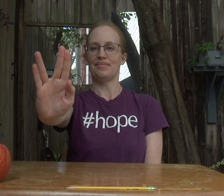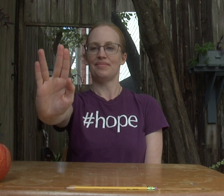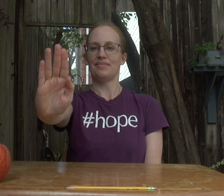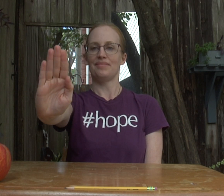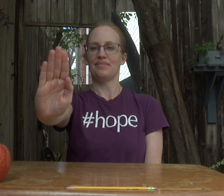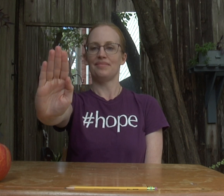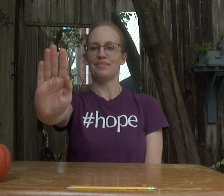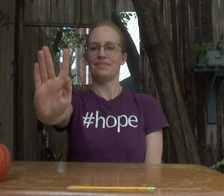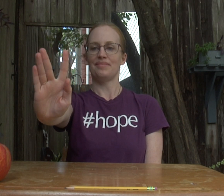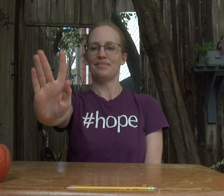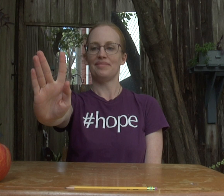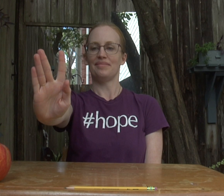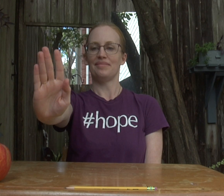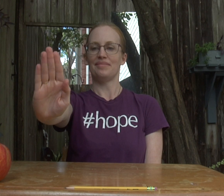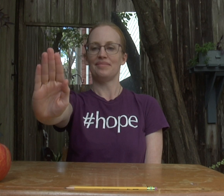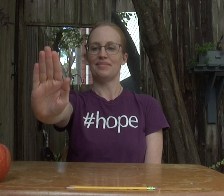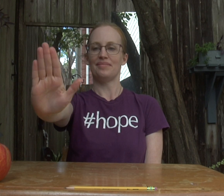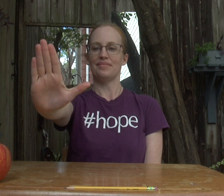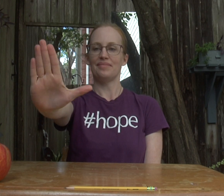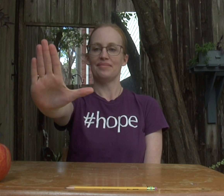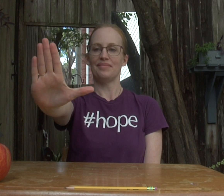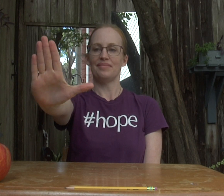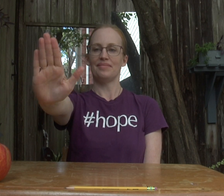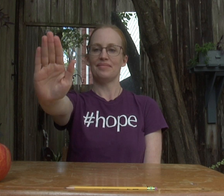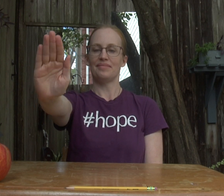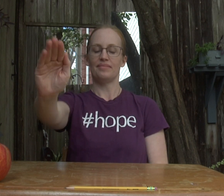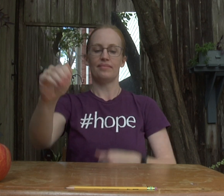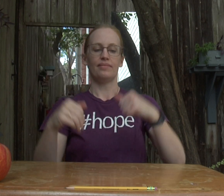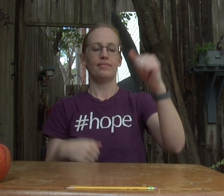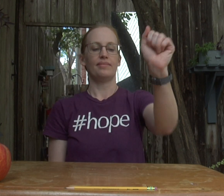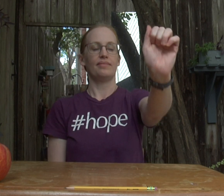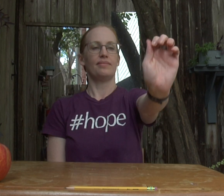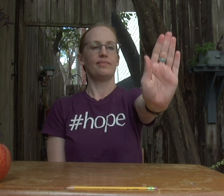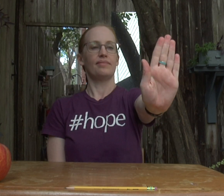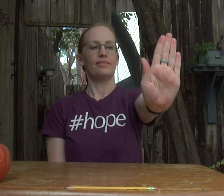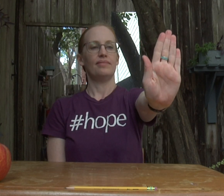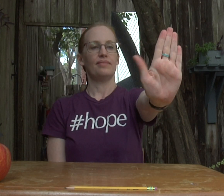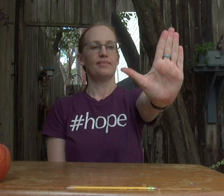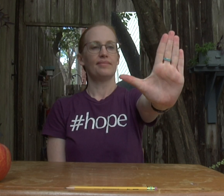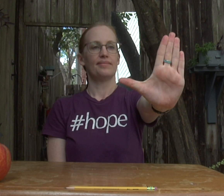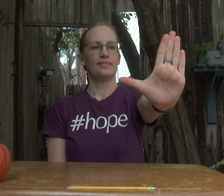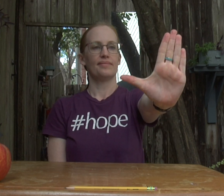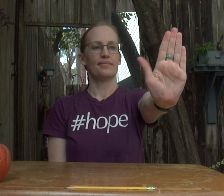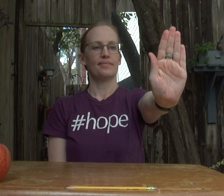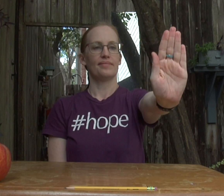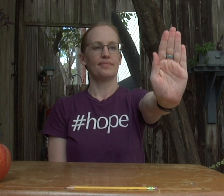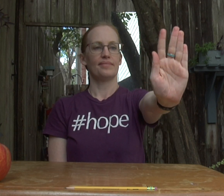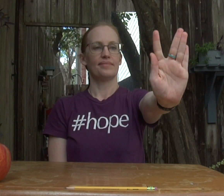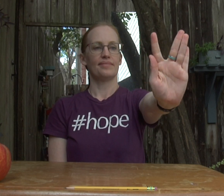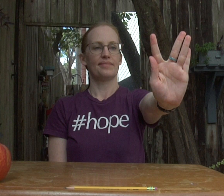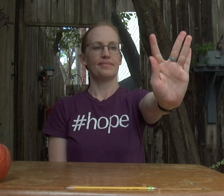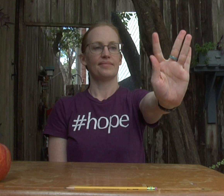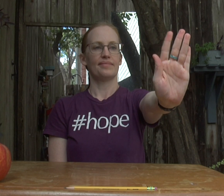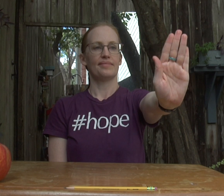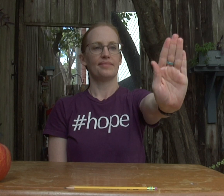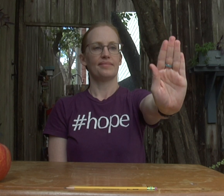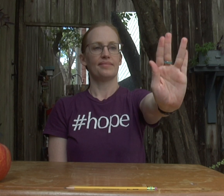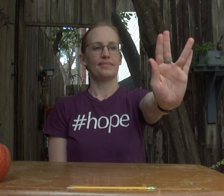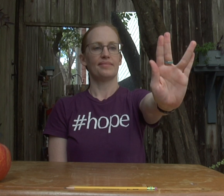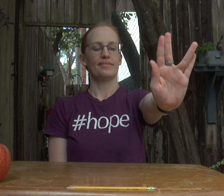this is really good for